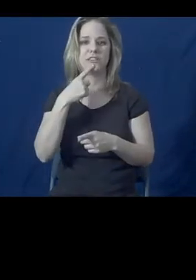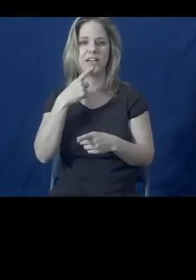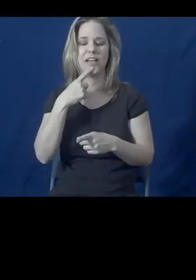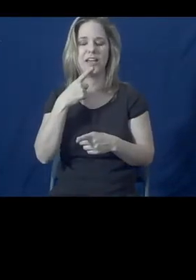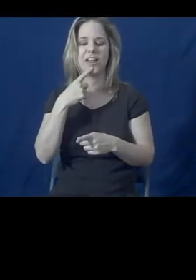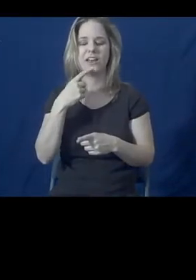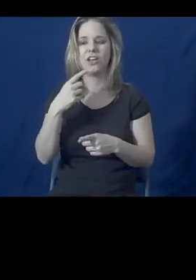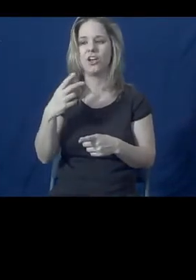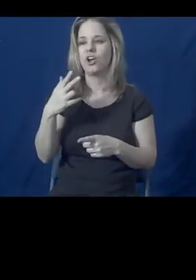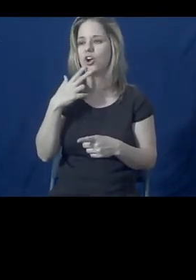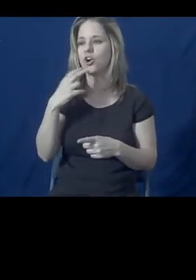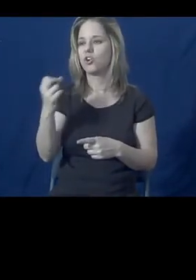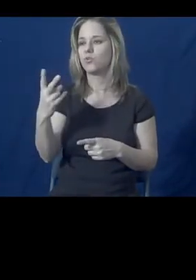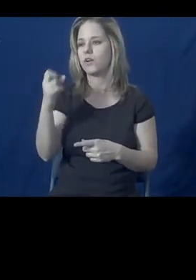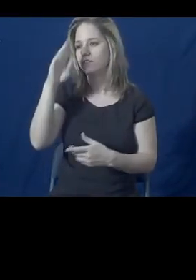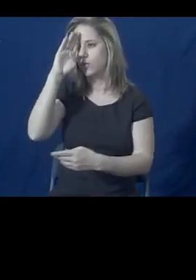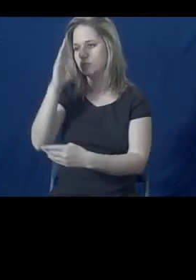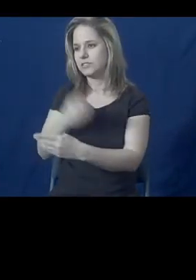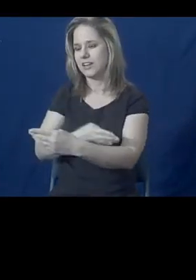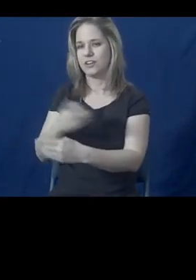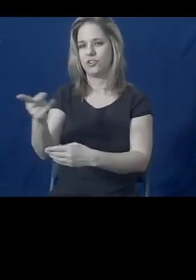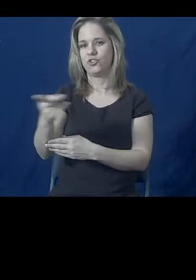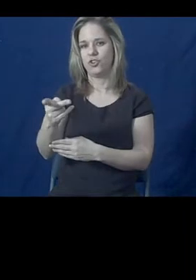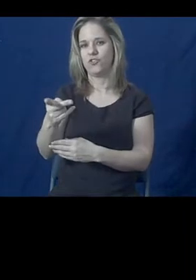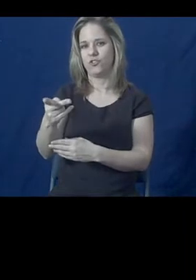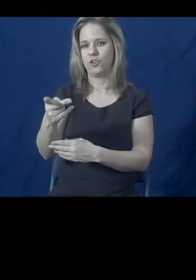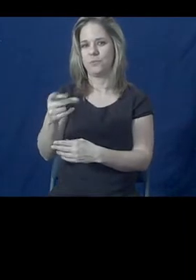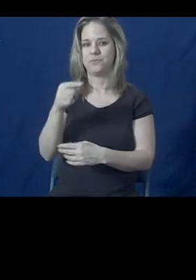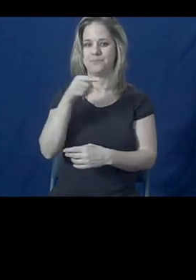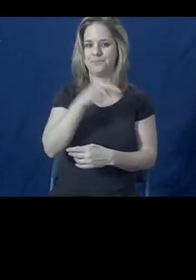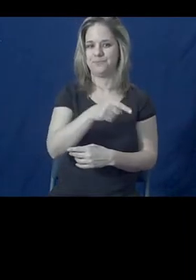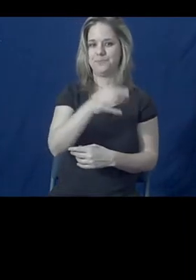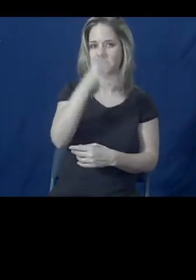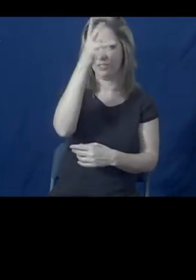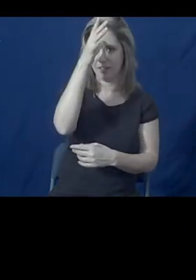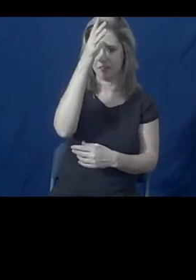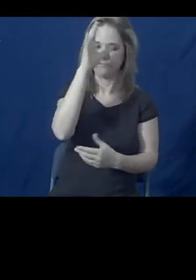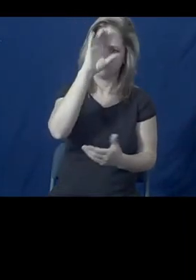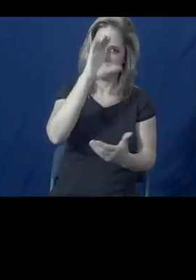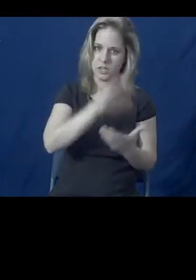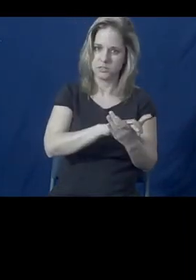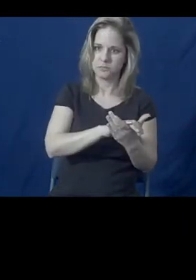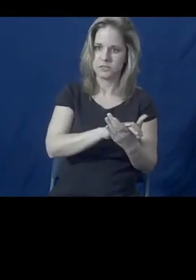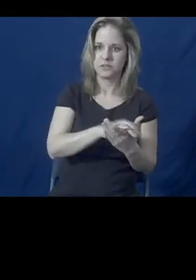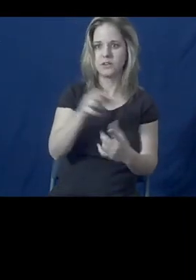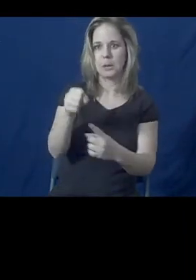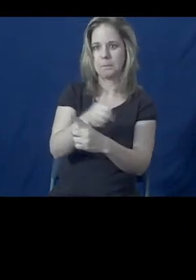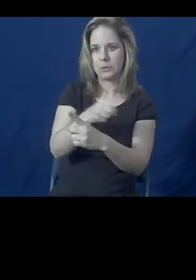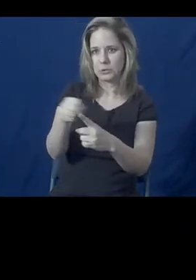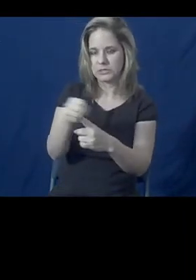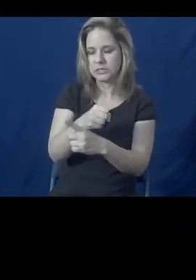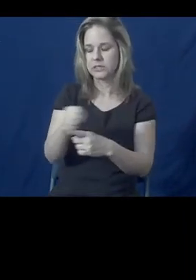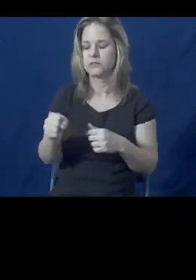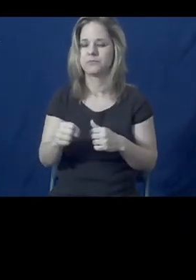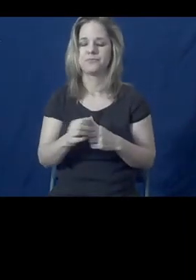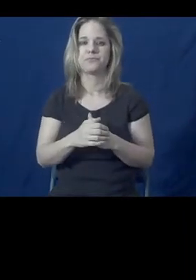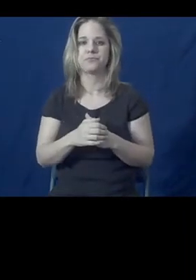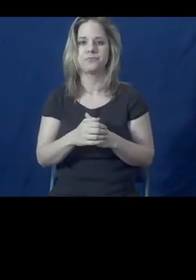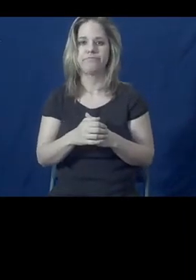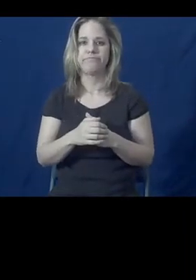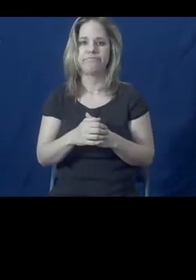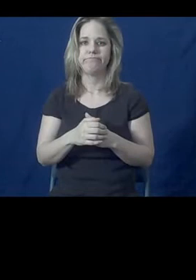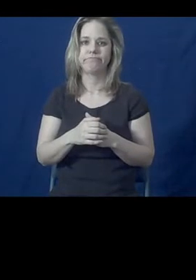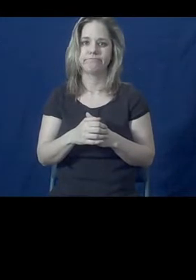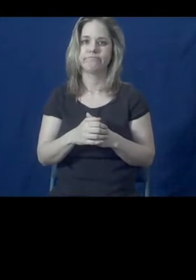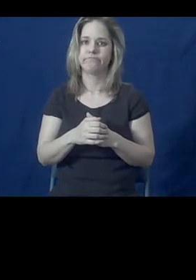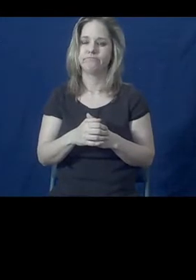were being abused by father, by husband. And there been a